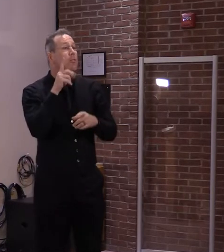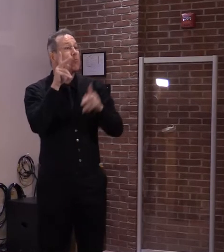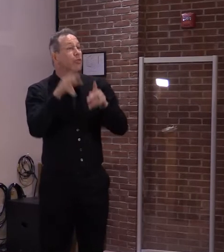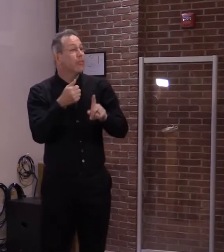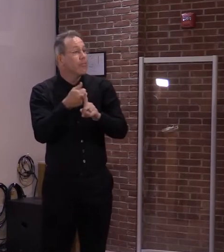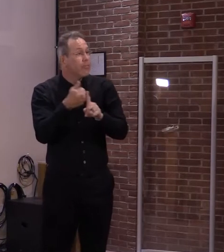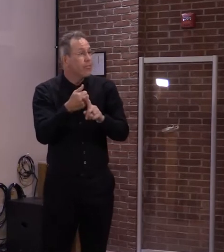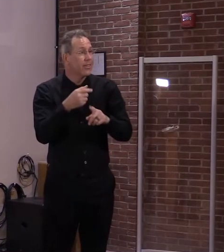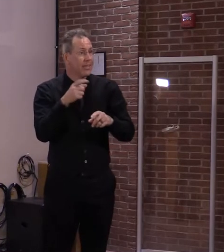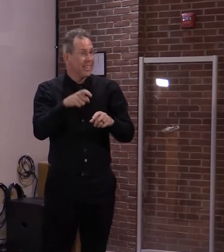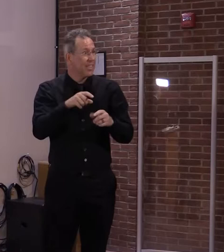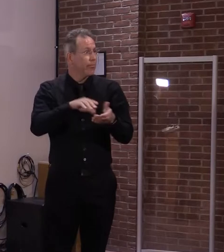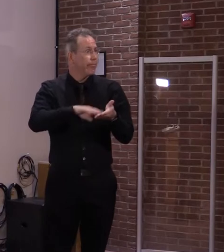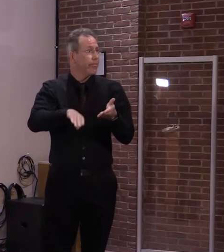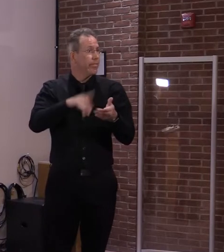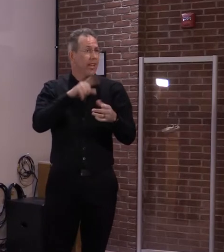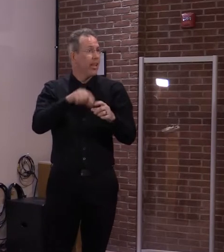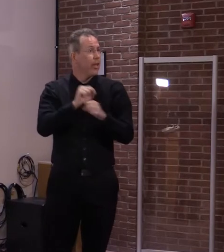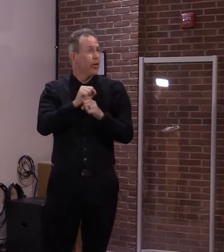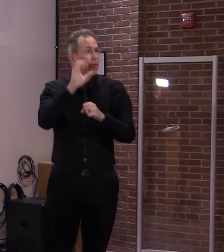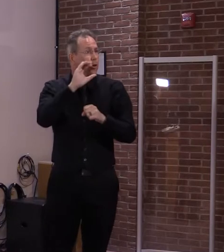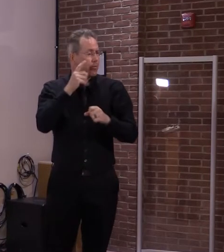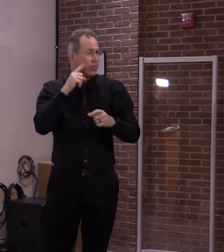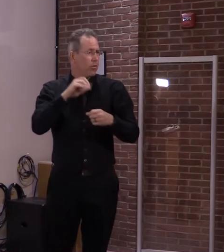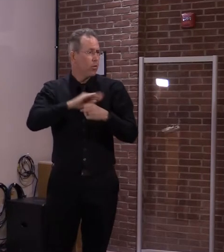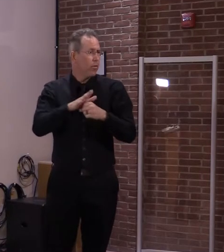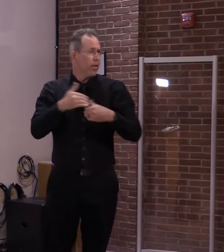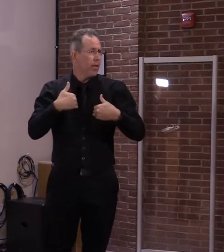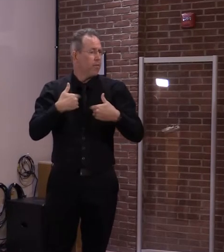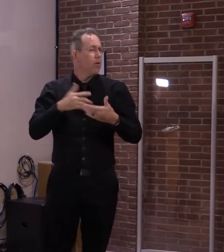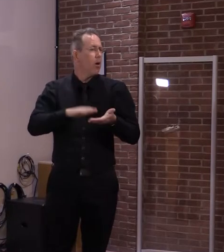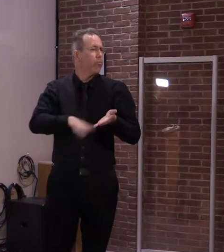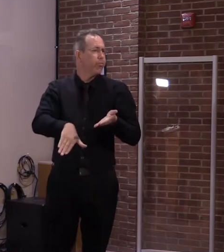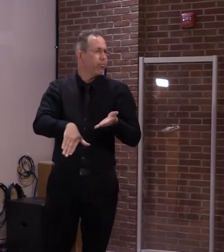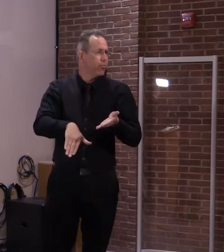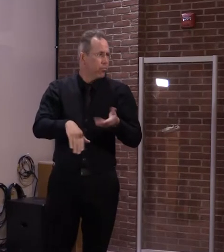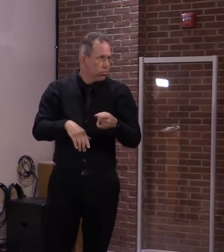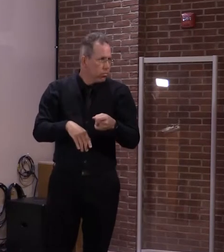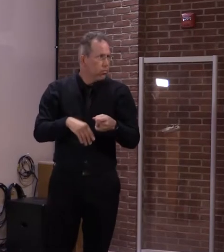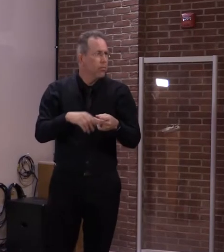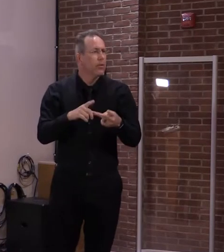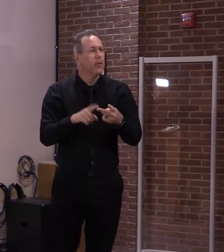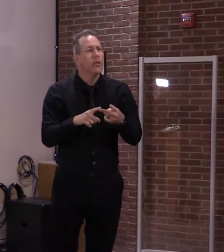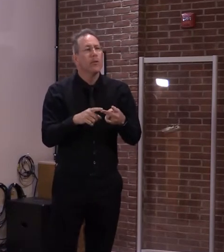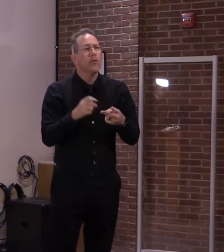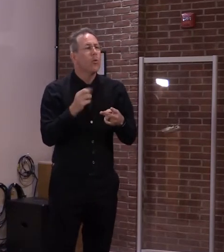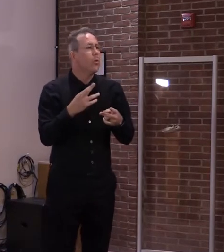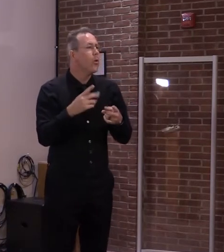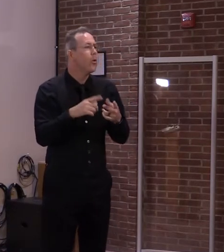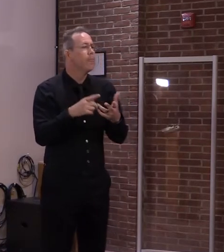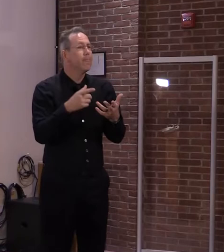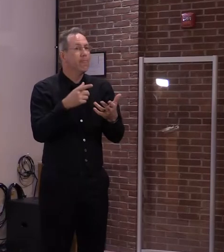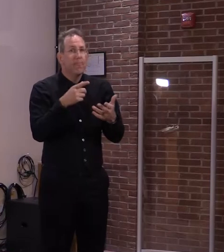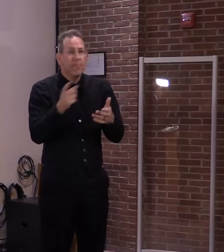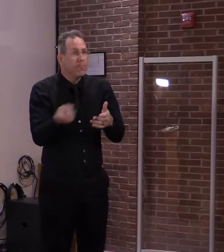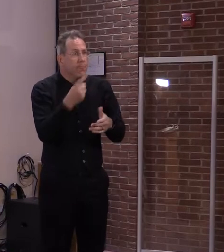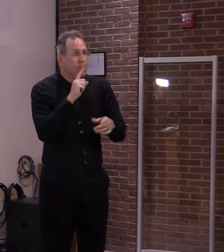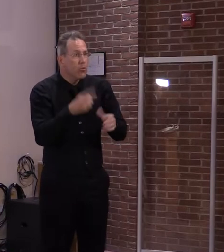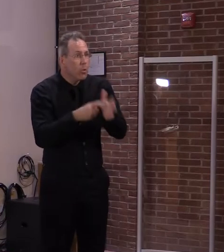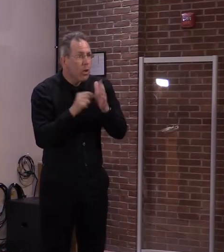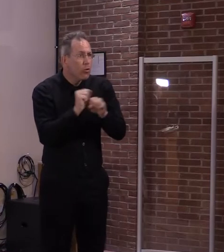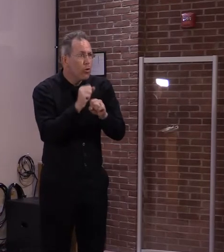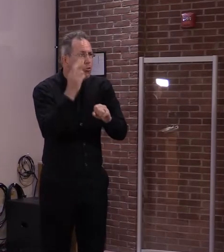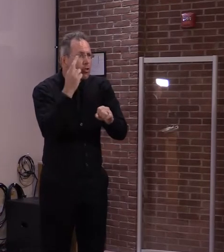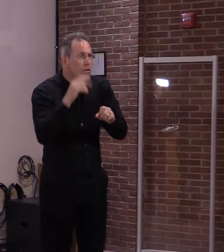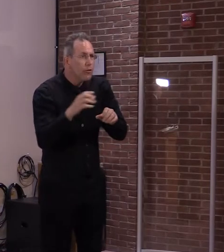qualifying reasons for not returning to work, then they would not be required to conduct a work search.